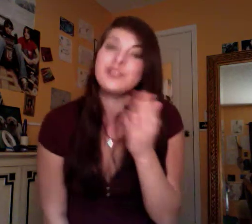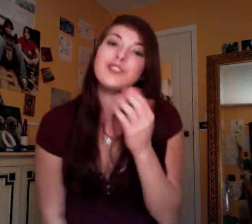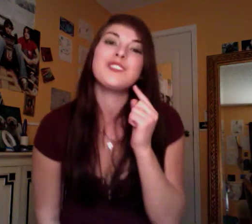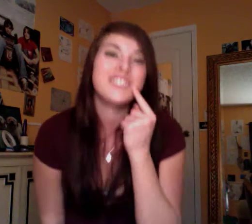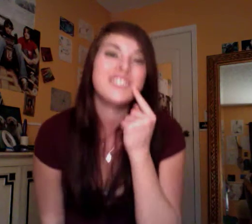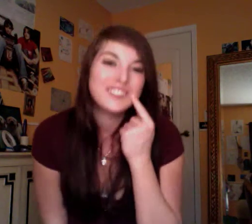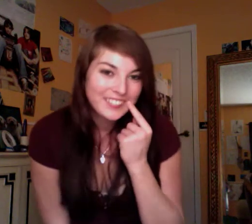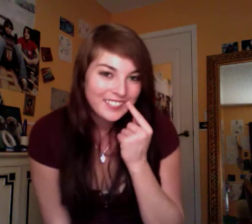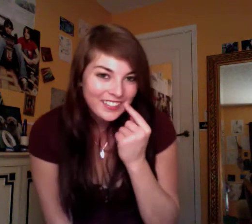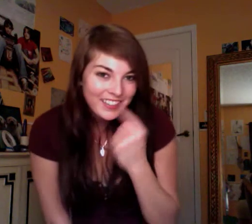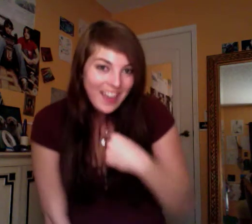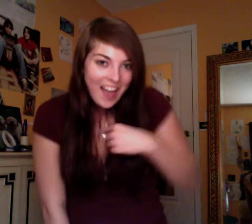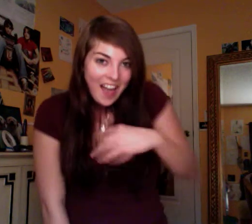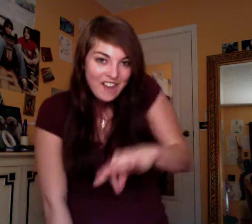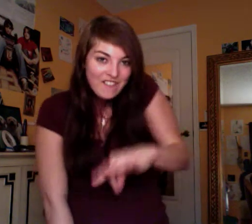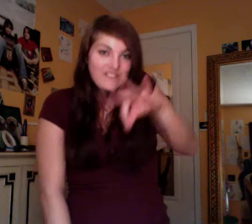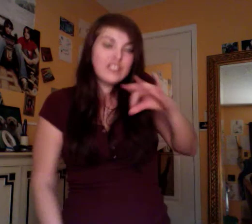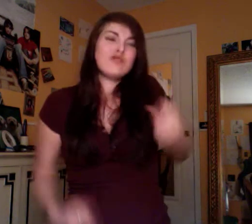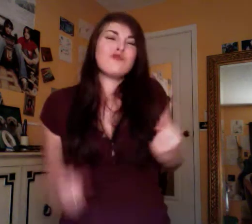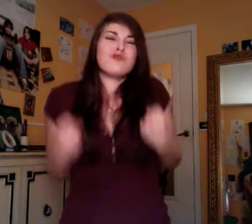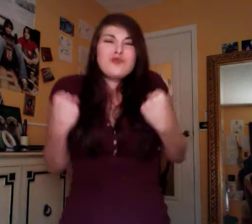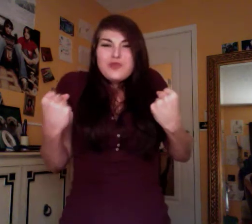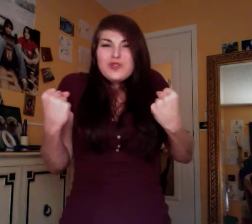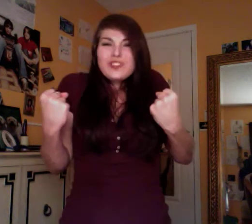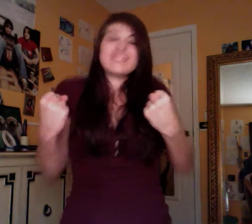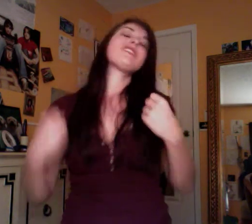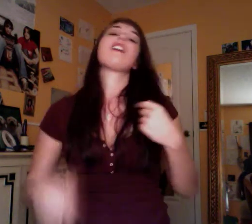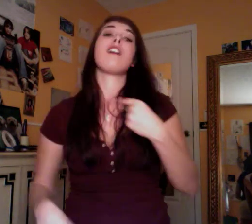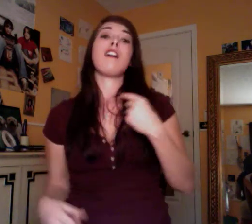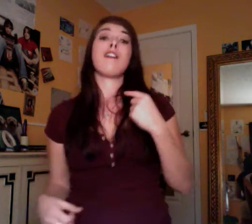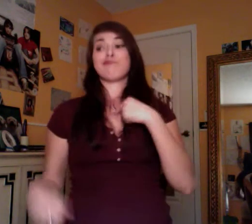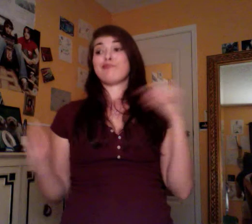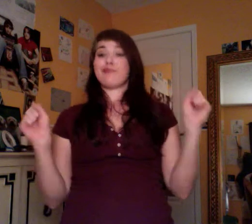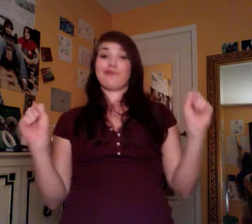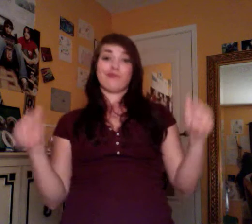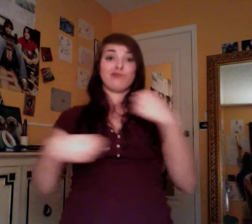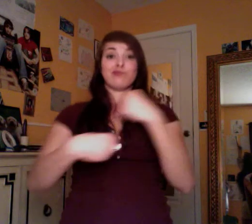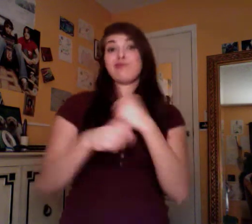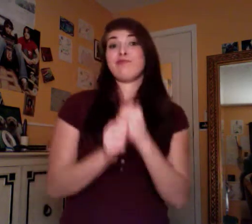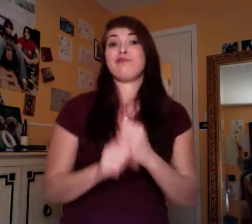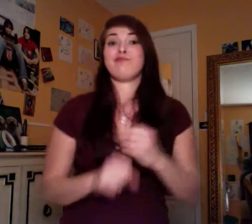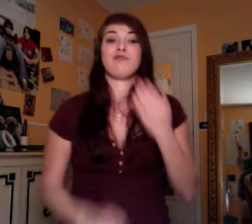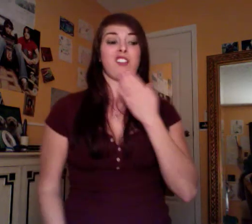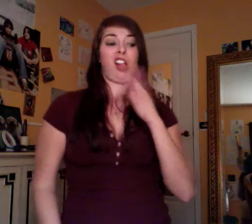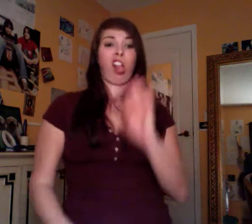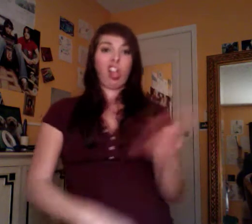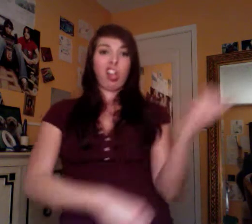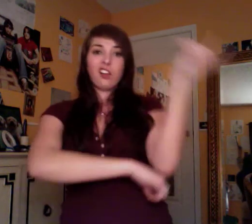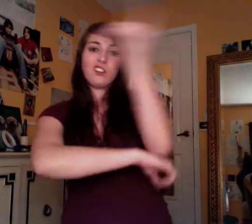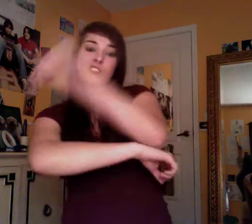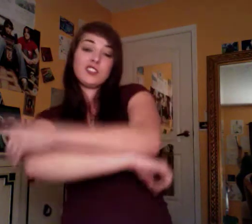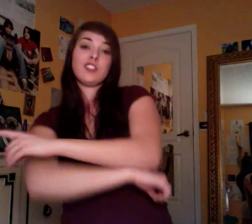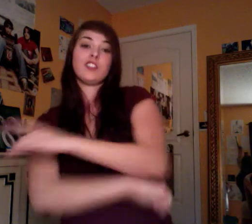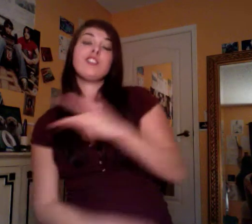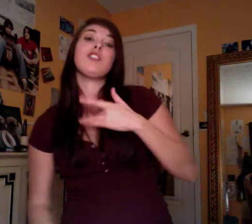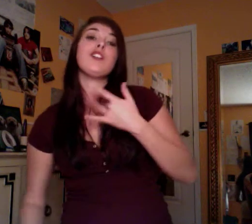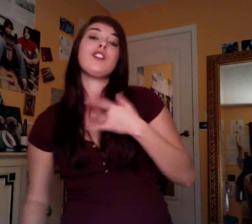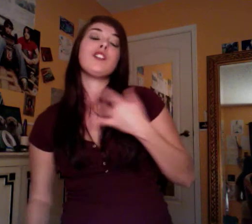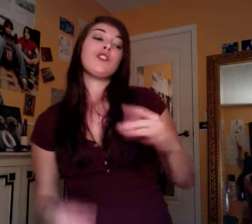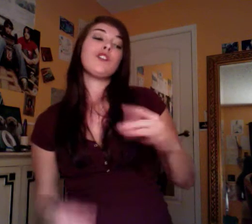I find all that I need, to make a bad day, feel